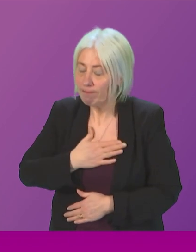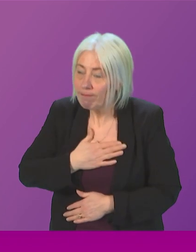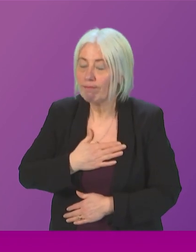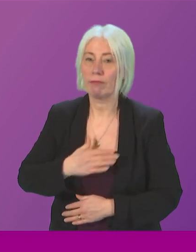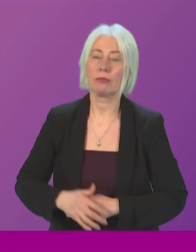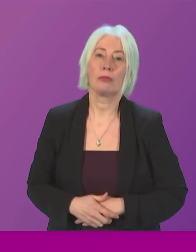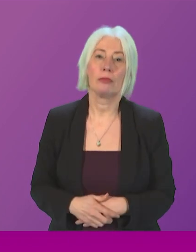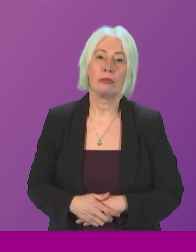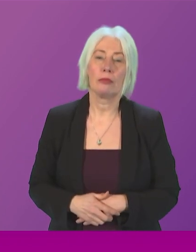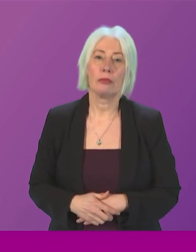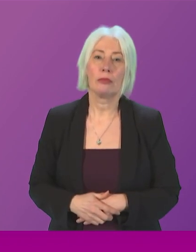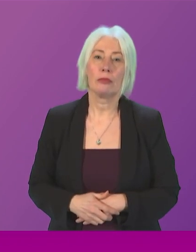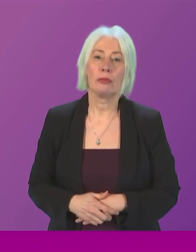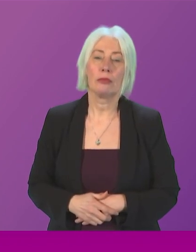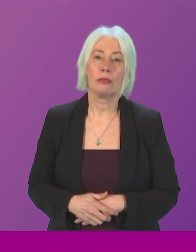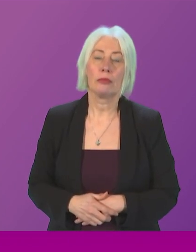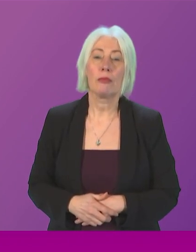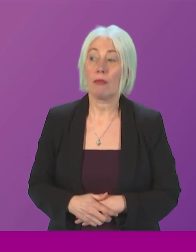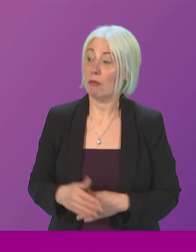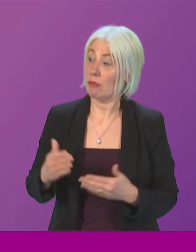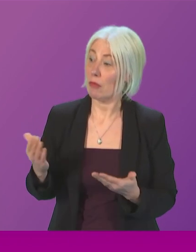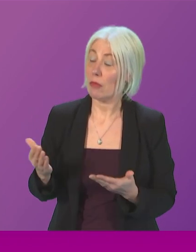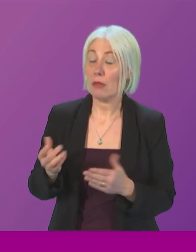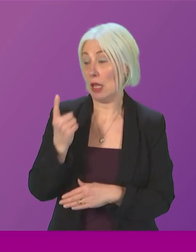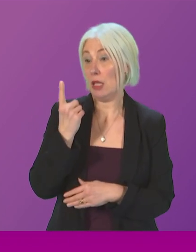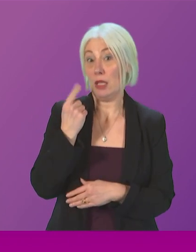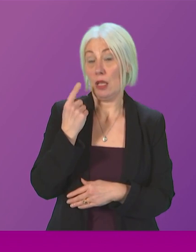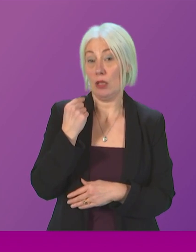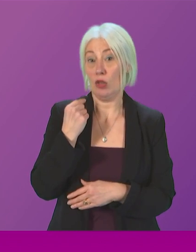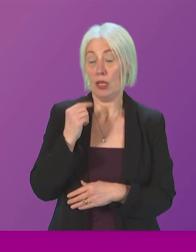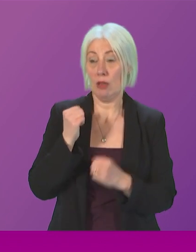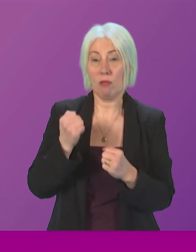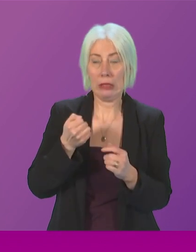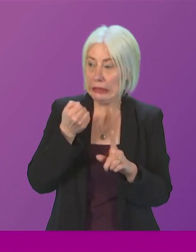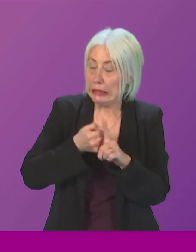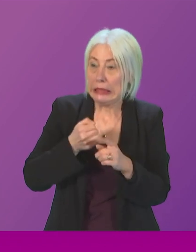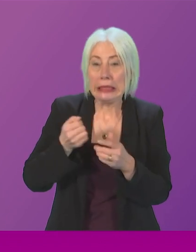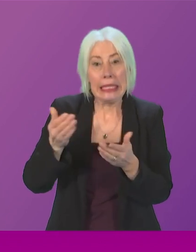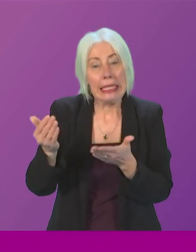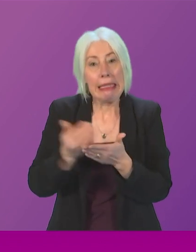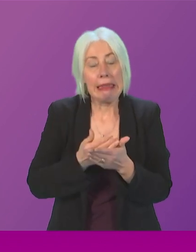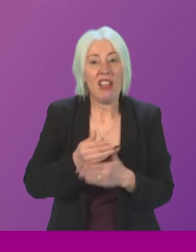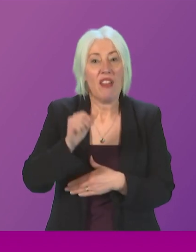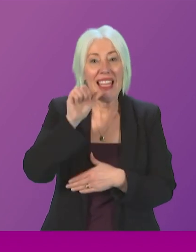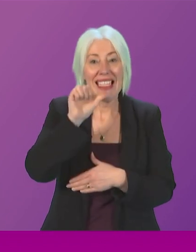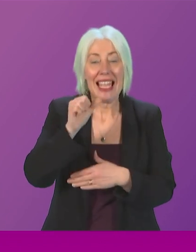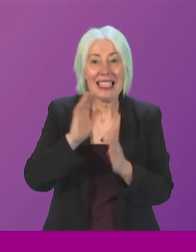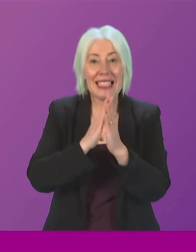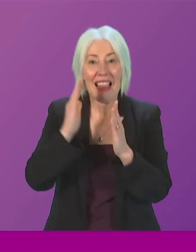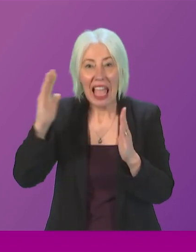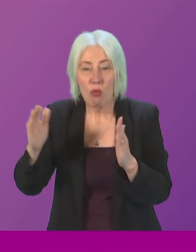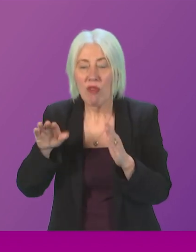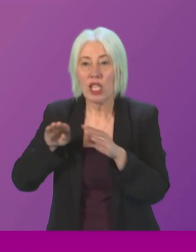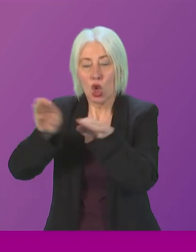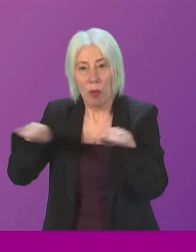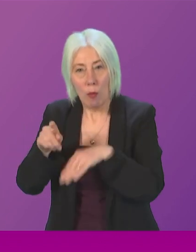Douglas Lumsden Presiding officer yesterday the fight to save six libraries and Bucksburn swimming pool in Aberdeen moved